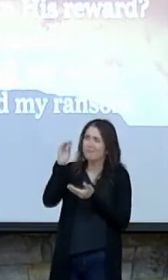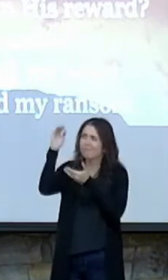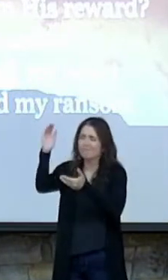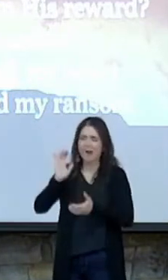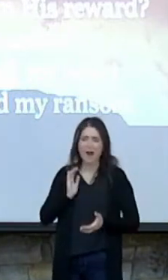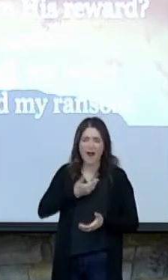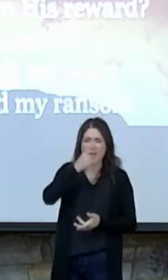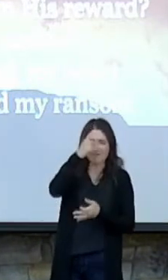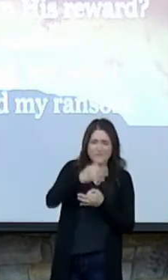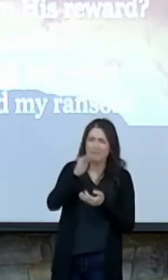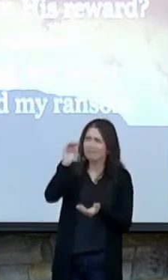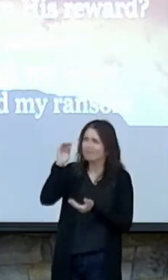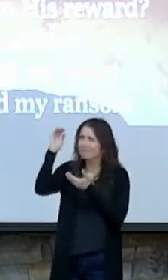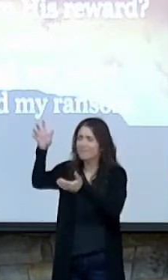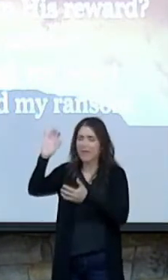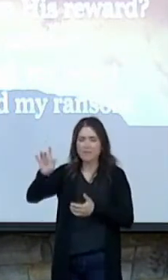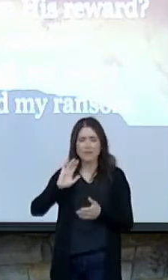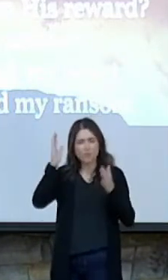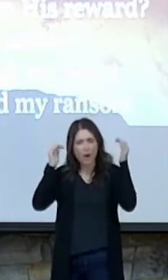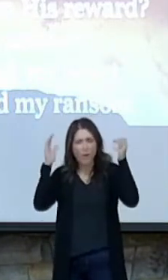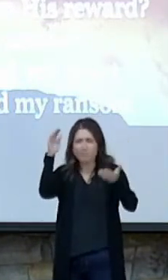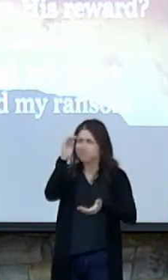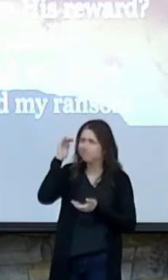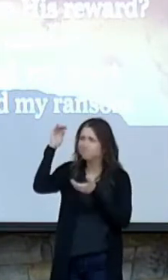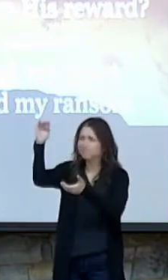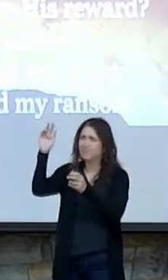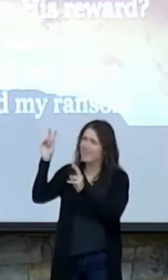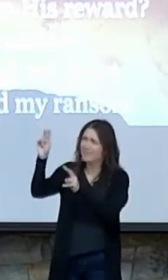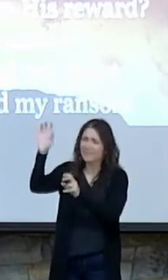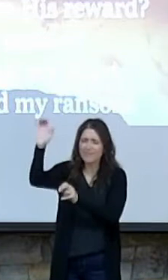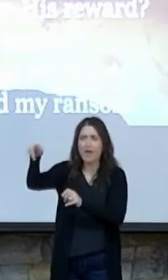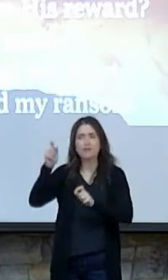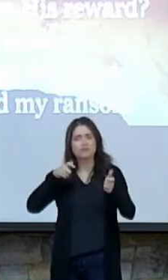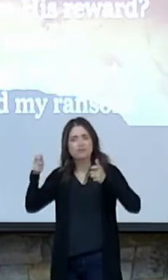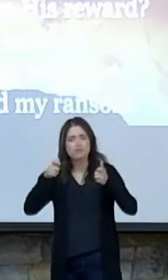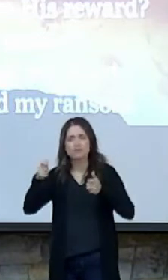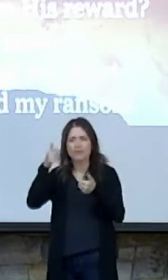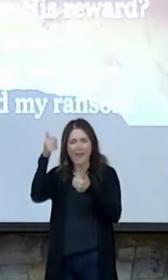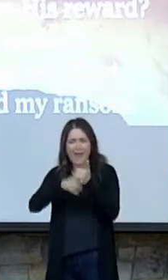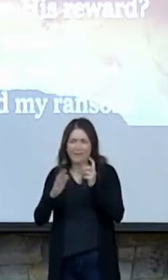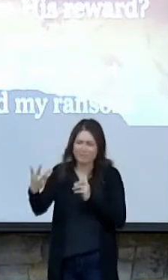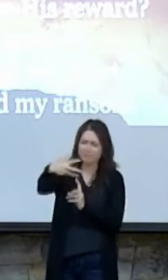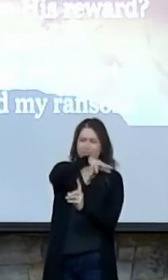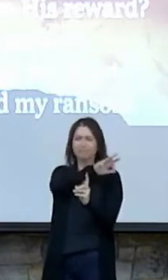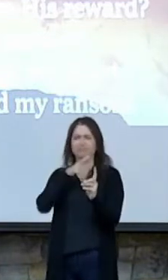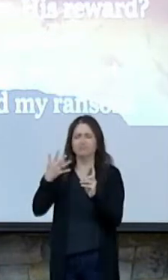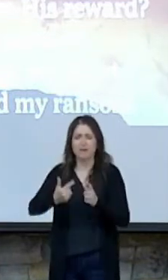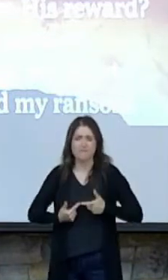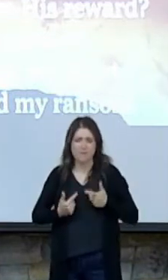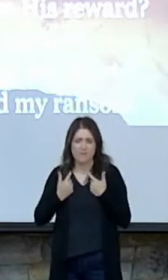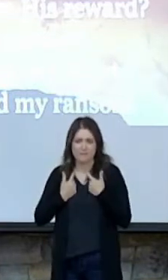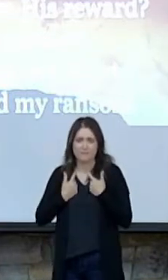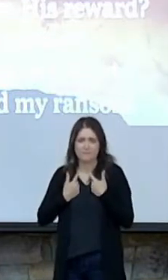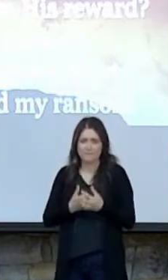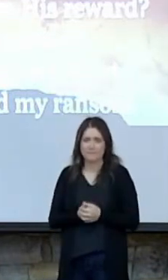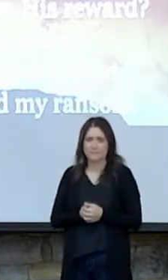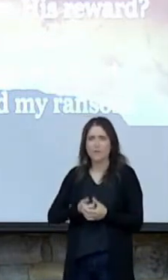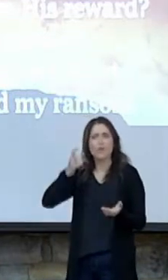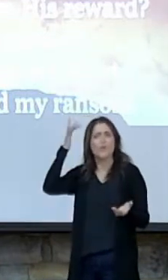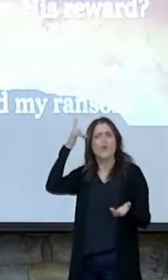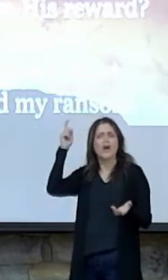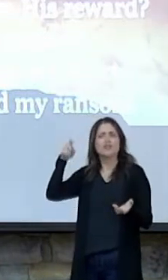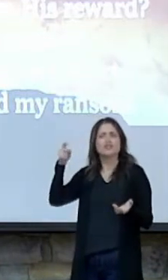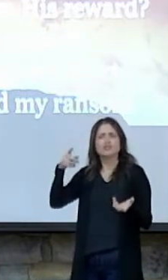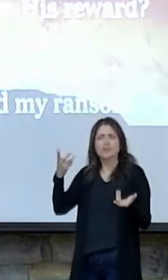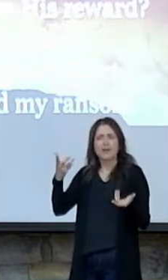faith. That's where we put our hope and it should control every aspect of our lives. Why should I